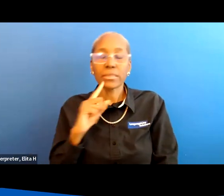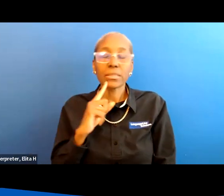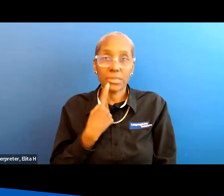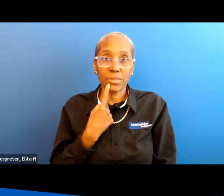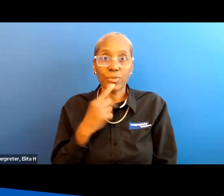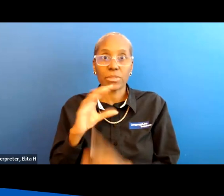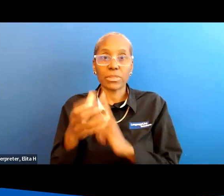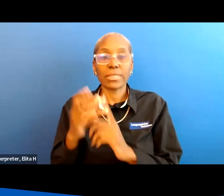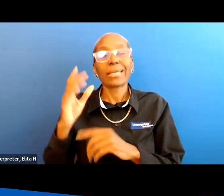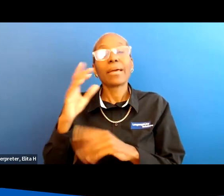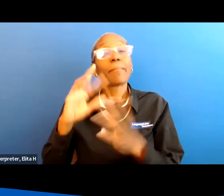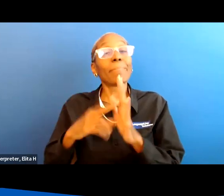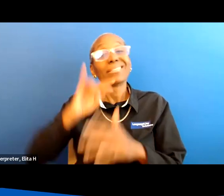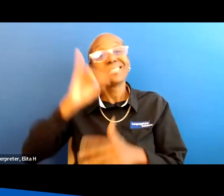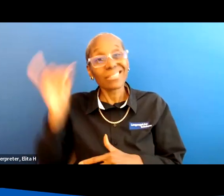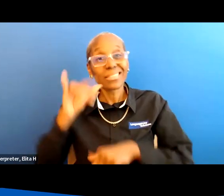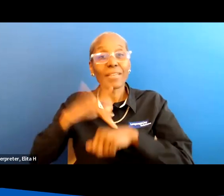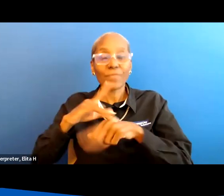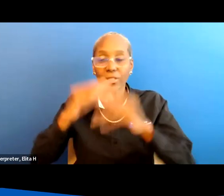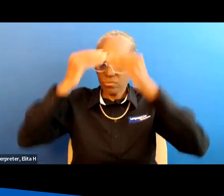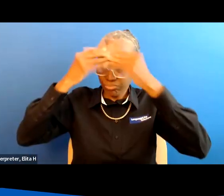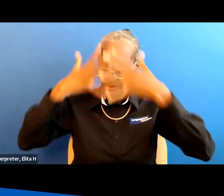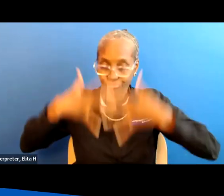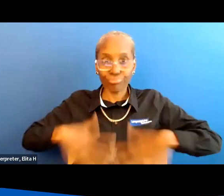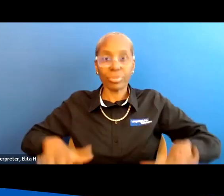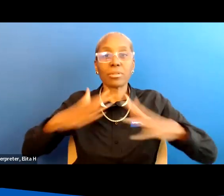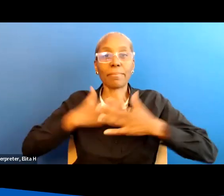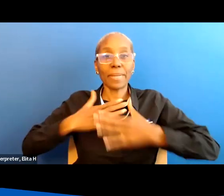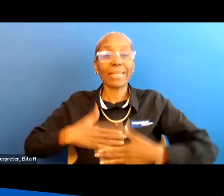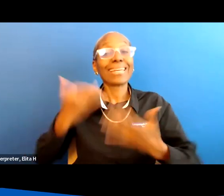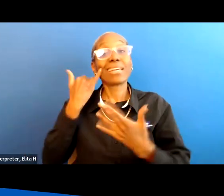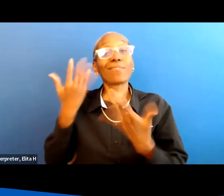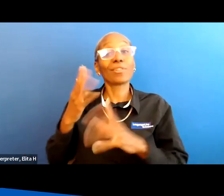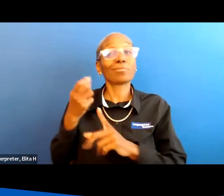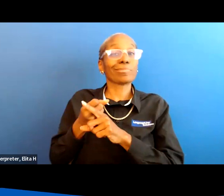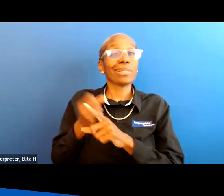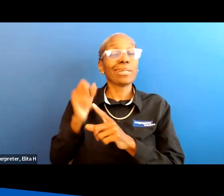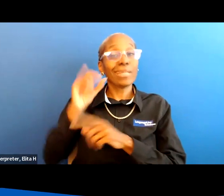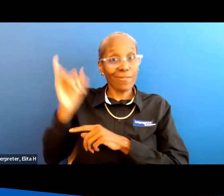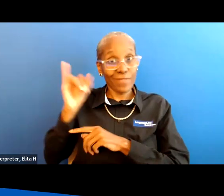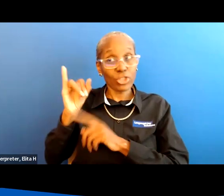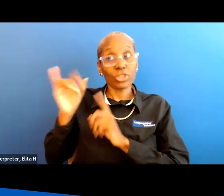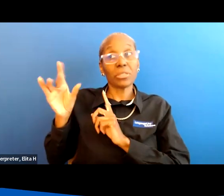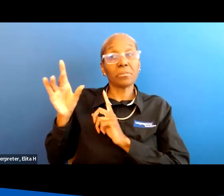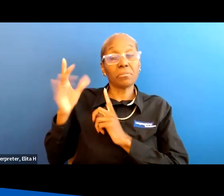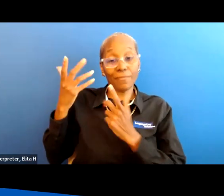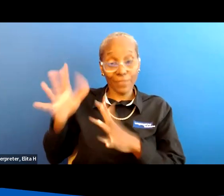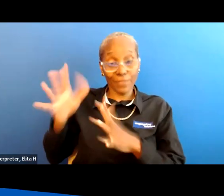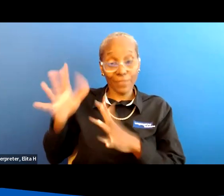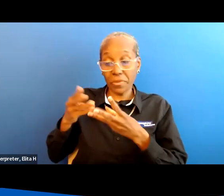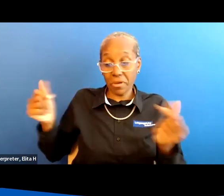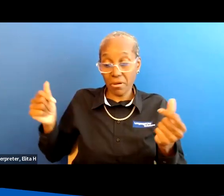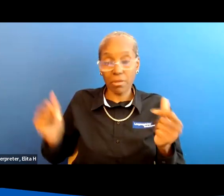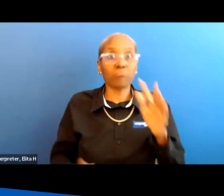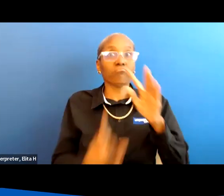it's an infection throughout the body usually comes if you had an infection maybe it's gone away maybe you're still treating that infection but